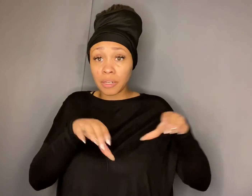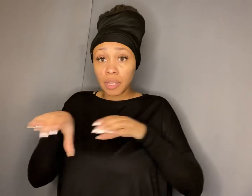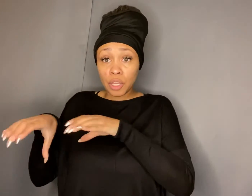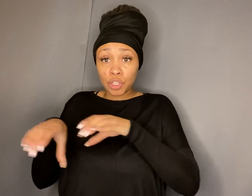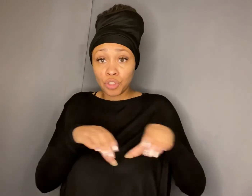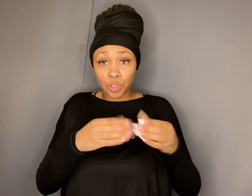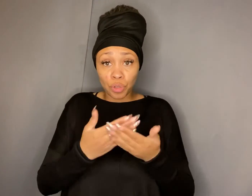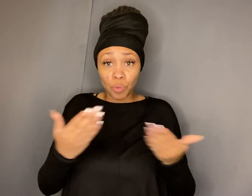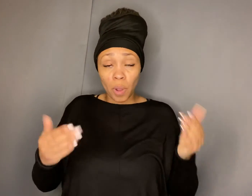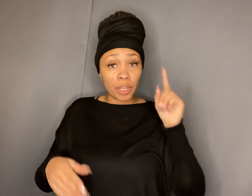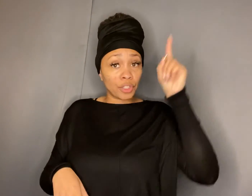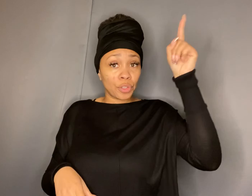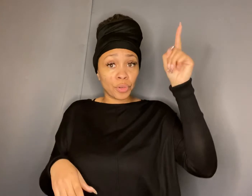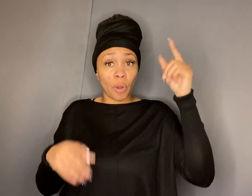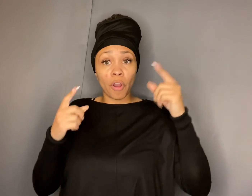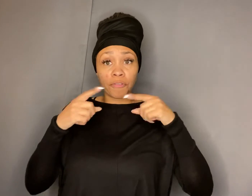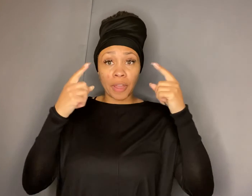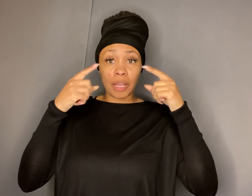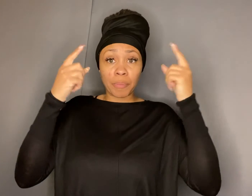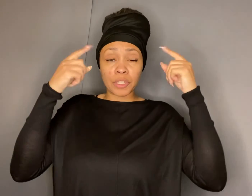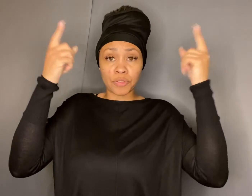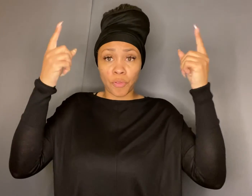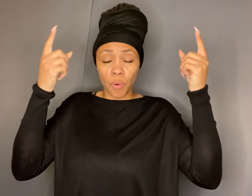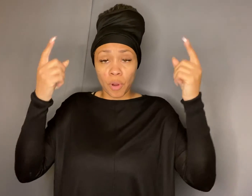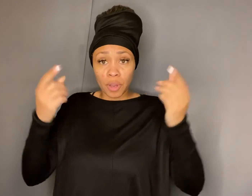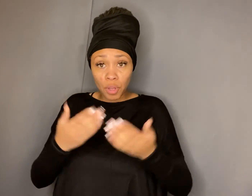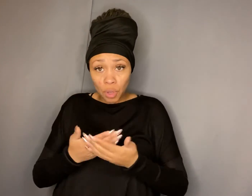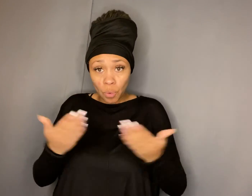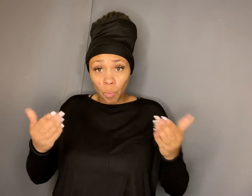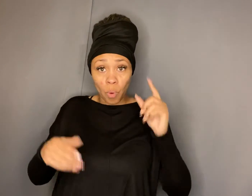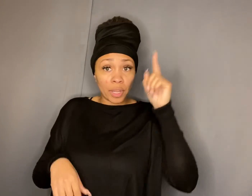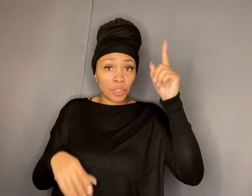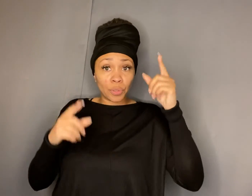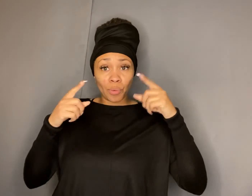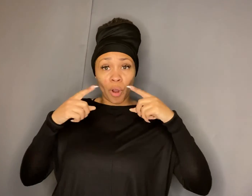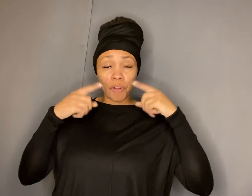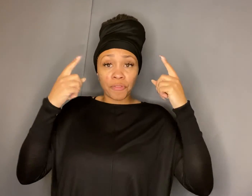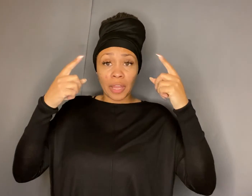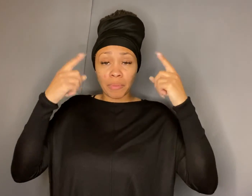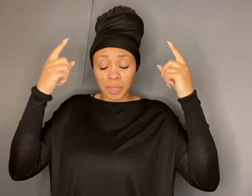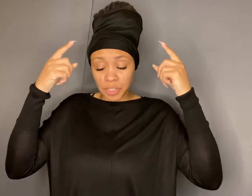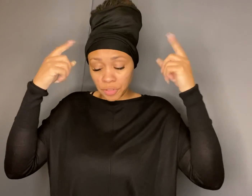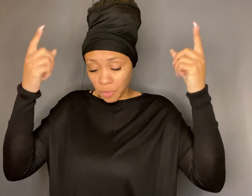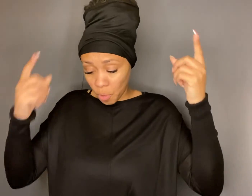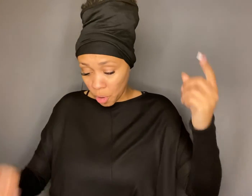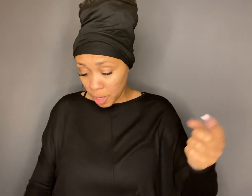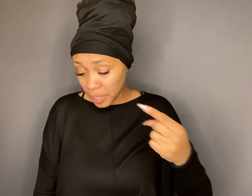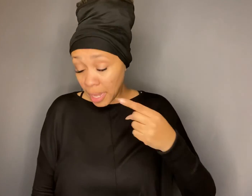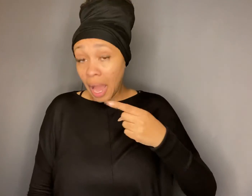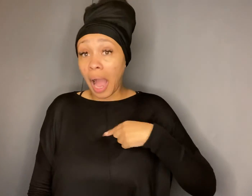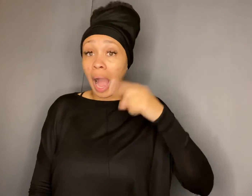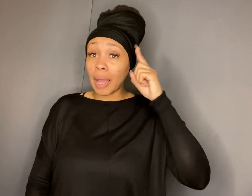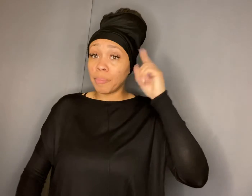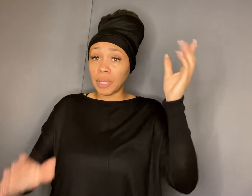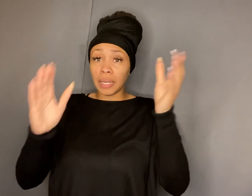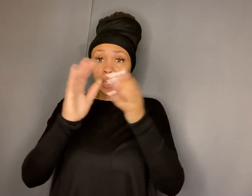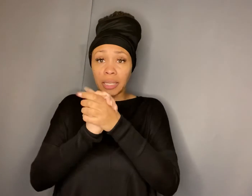do what you are famous for what you are famous for i believe